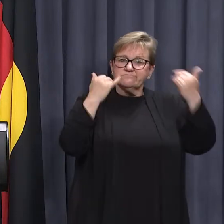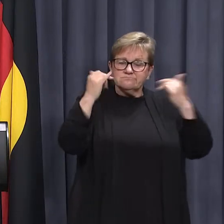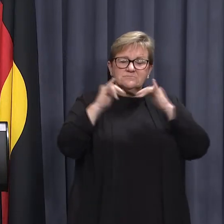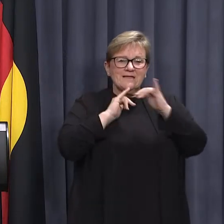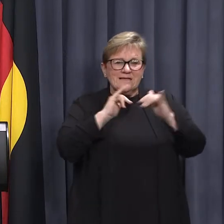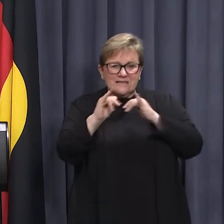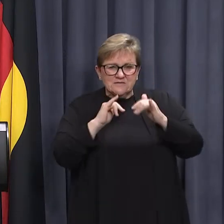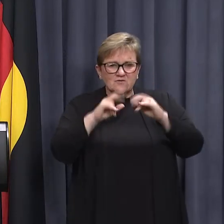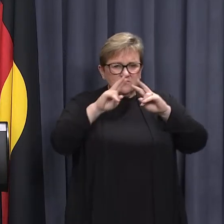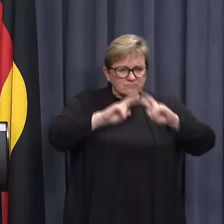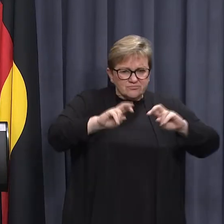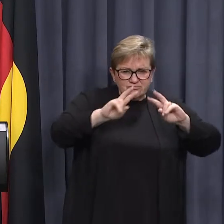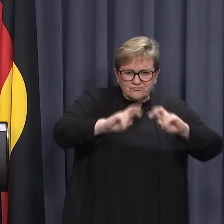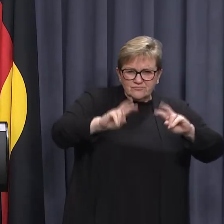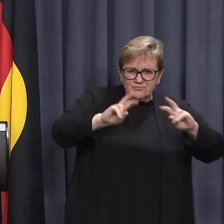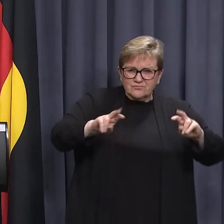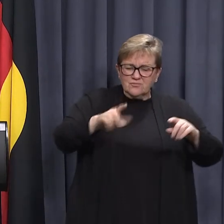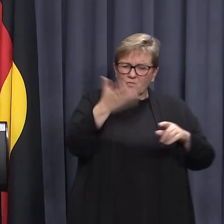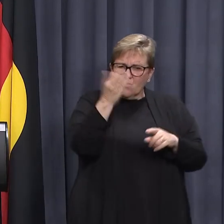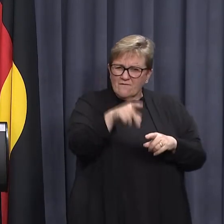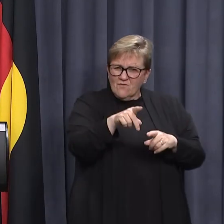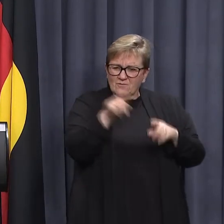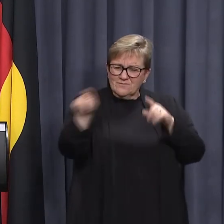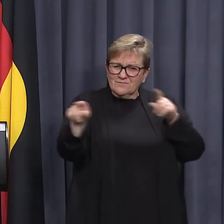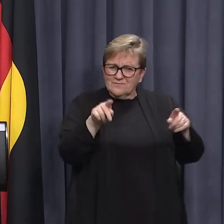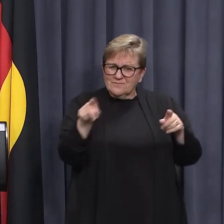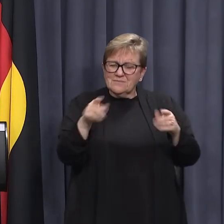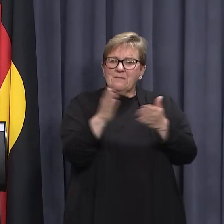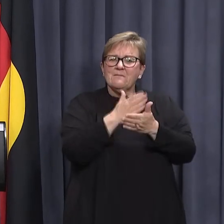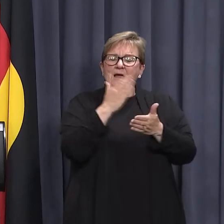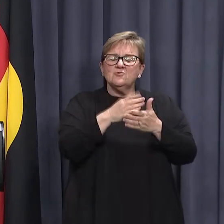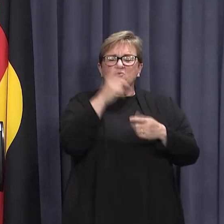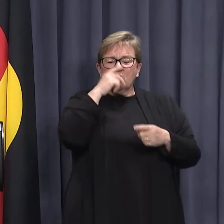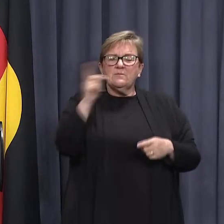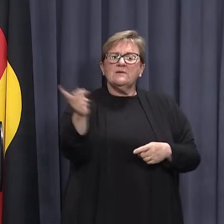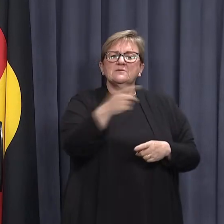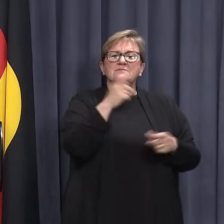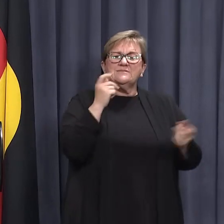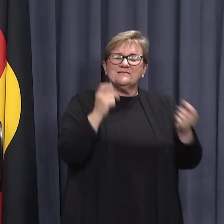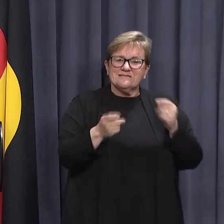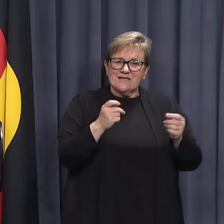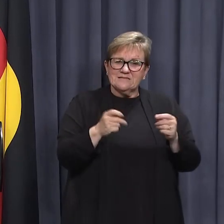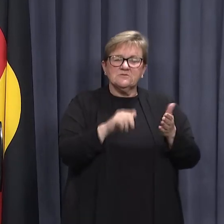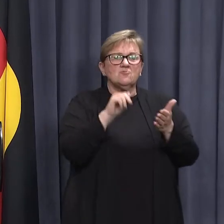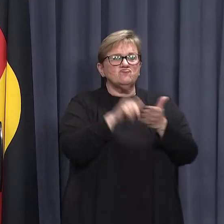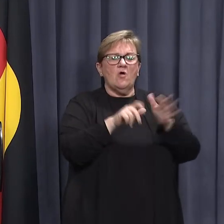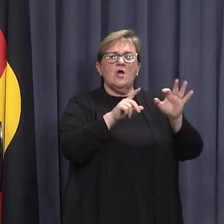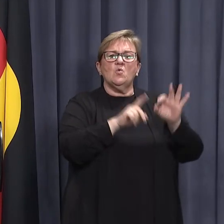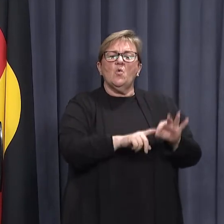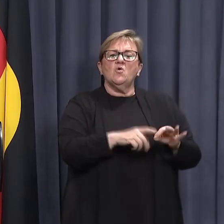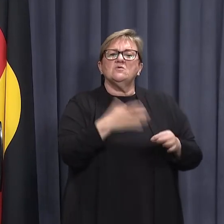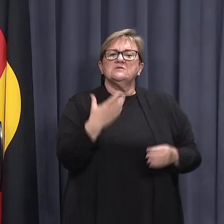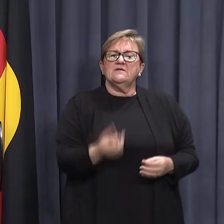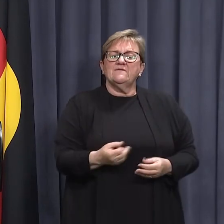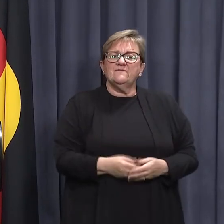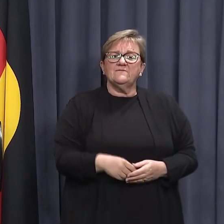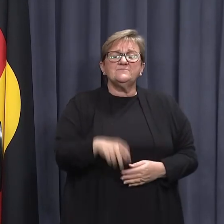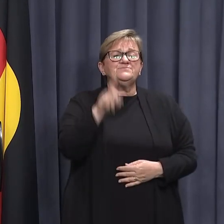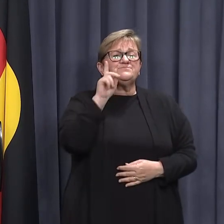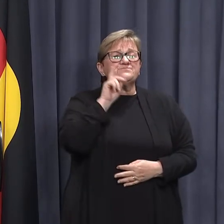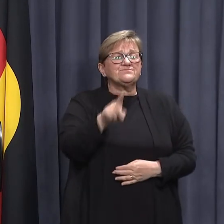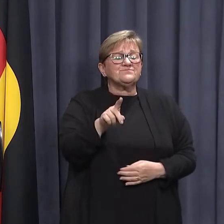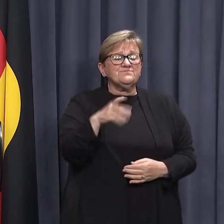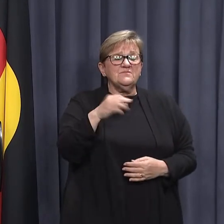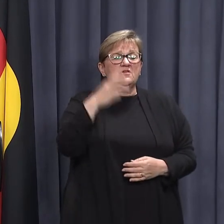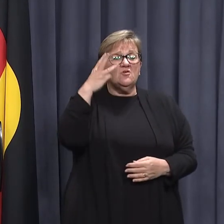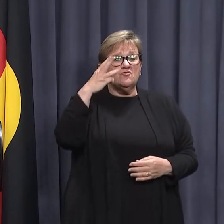and investigate cases from these sites to ensure people are tested and quarantined accordingly. Yesterday we